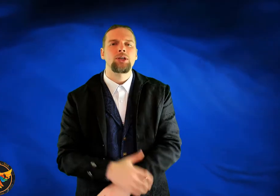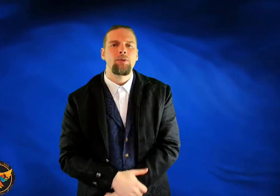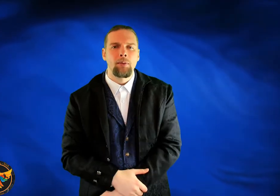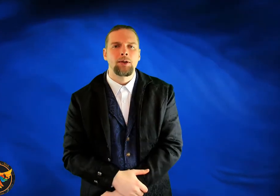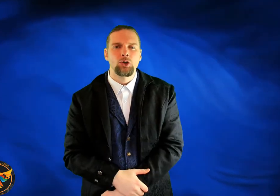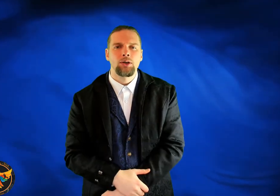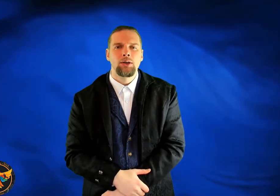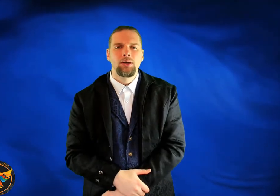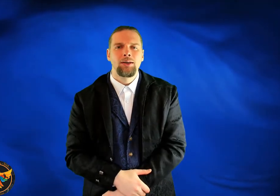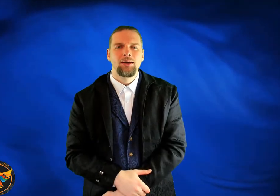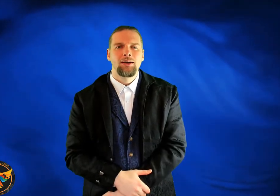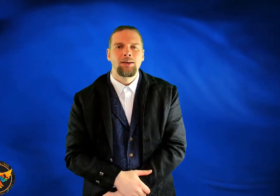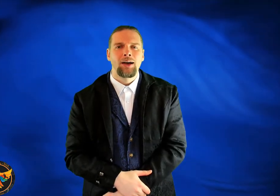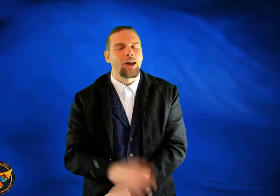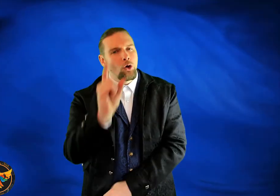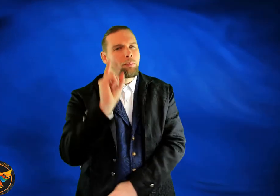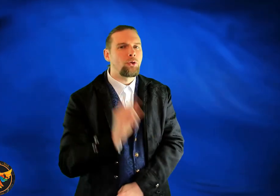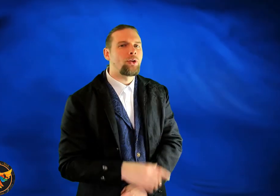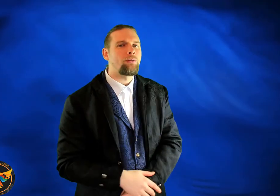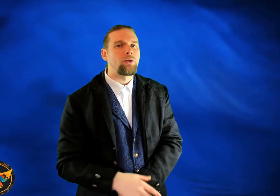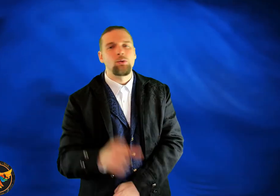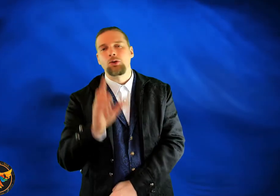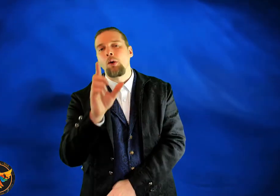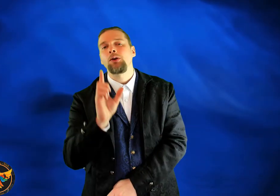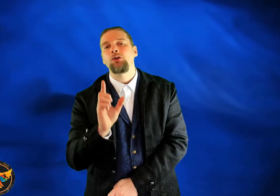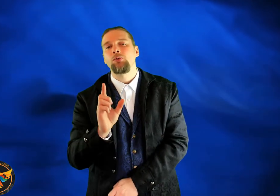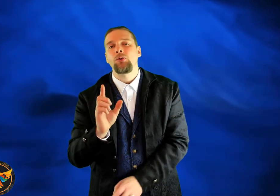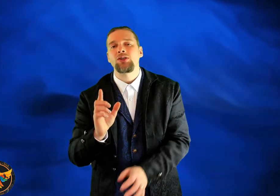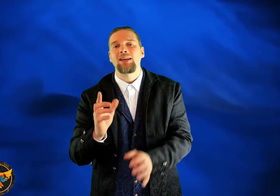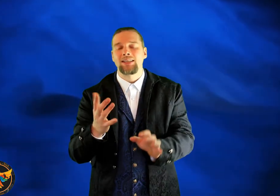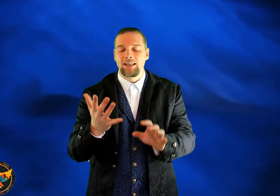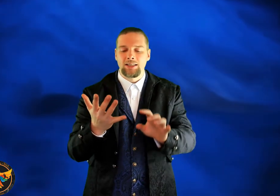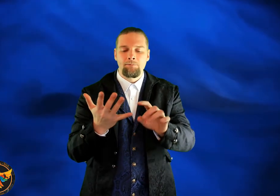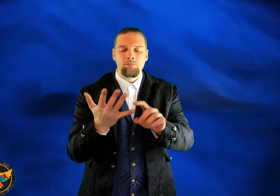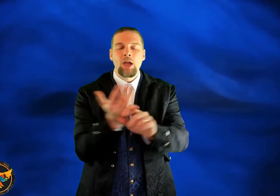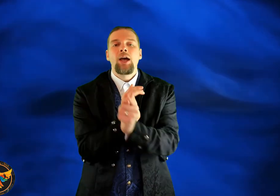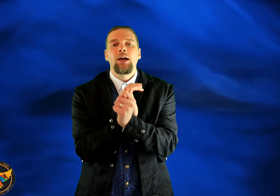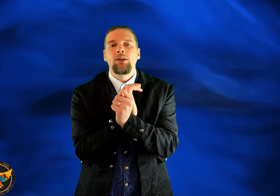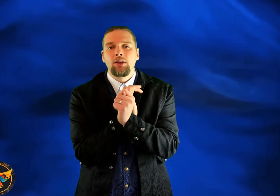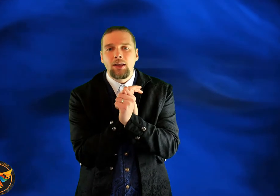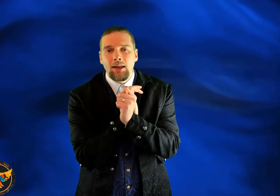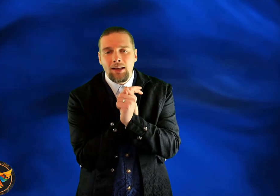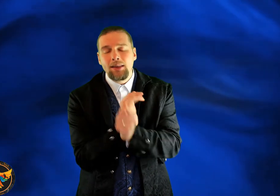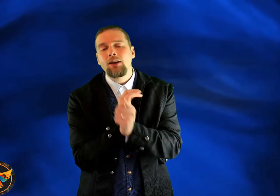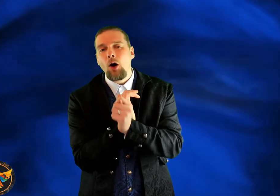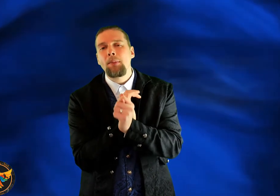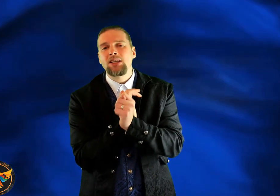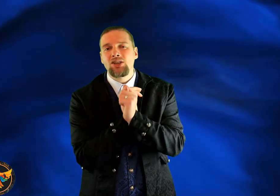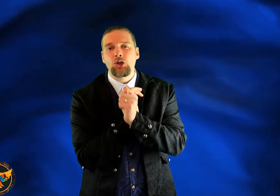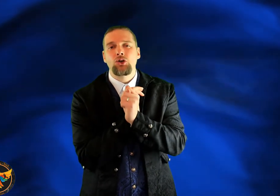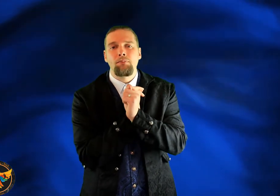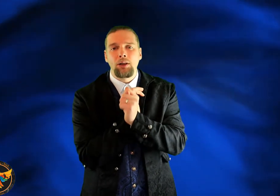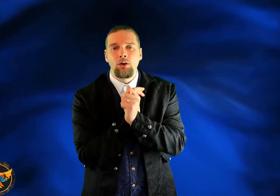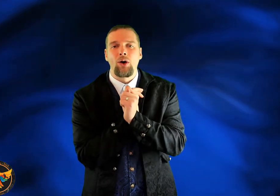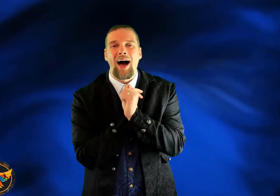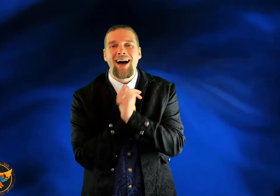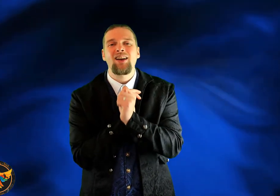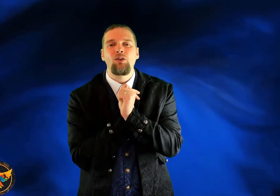self-image. And I hope it will do that for you. So what we're going to do for you today is this. In the comments section below, I have